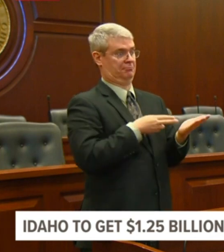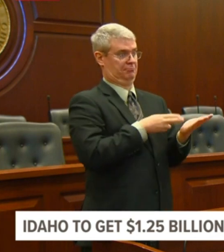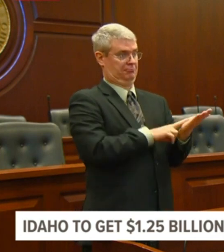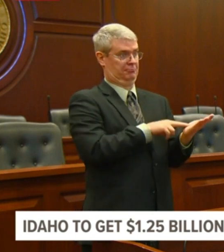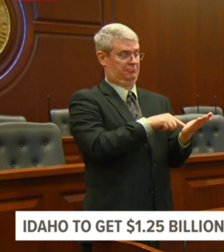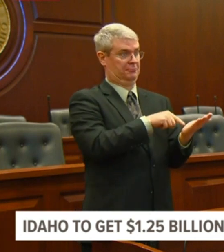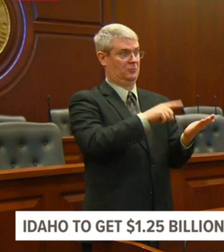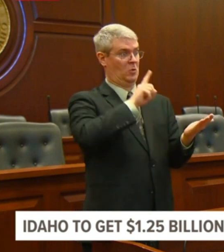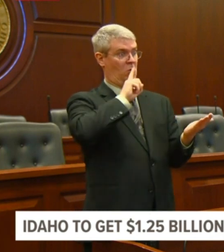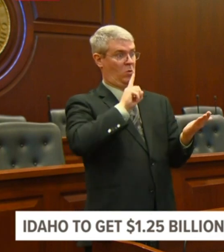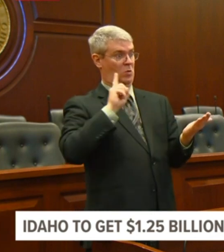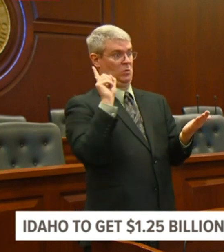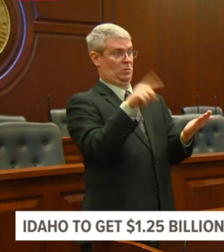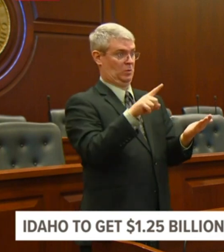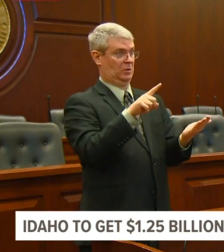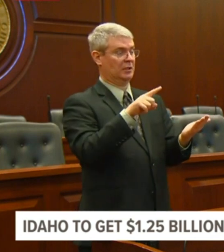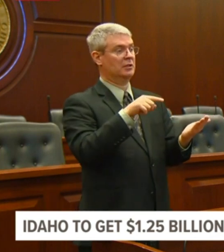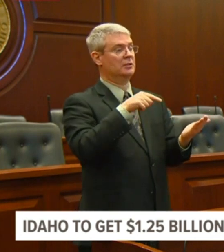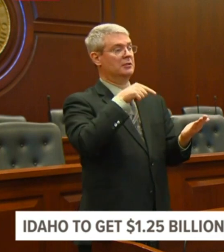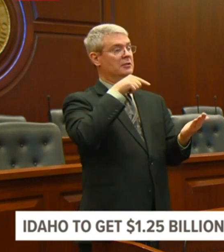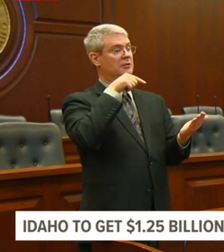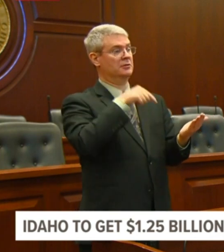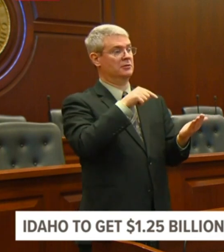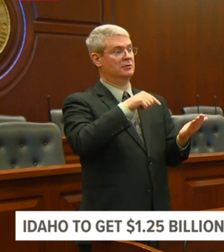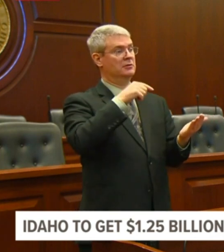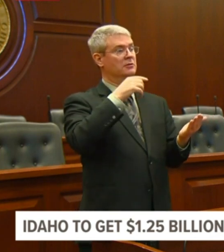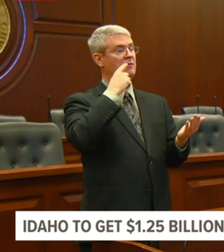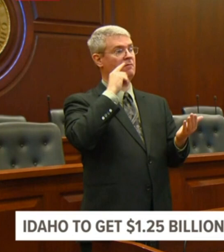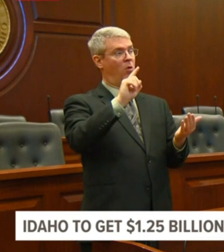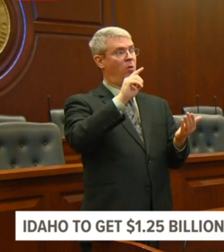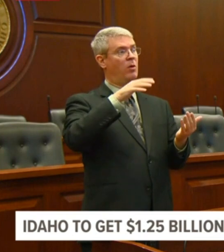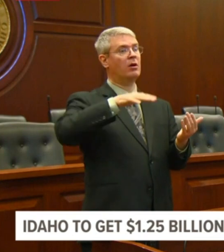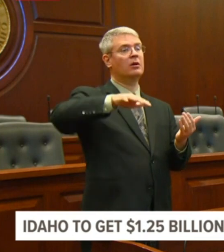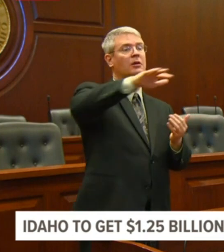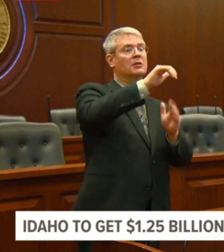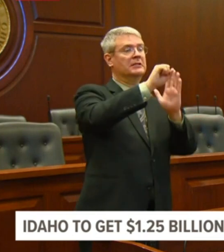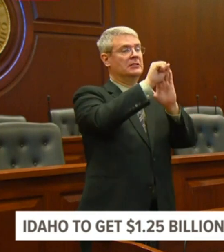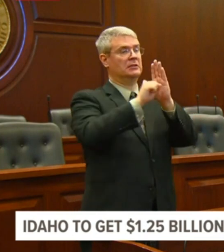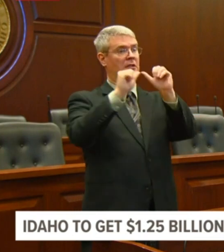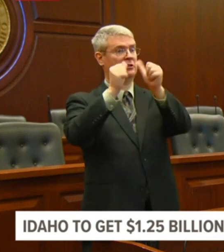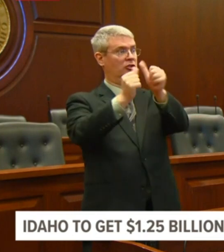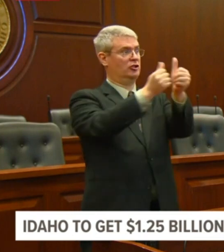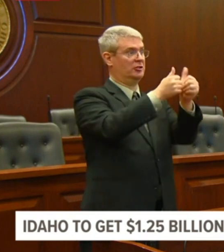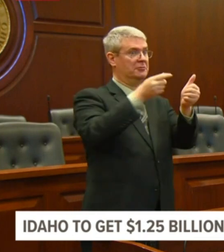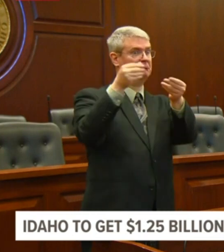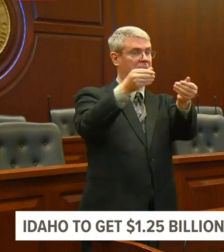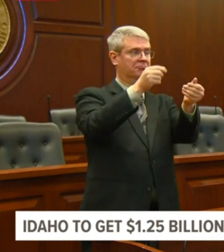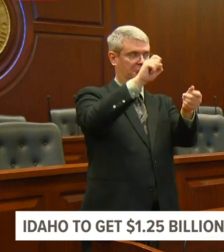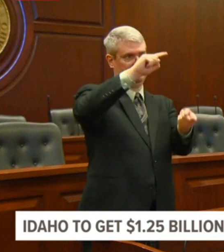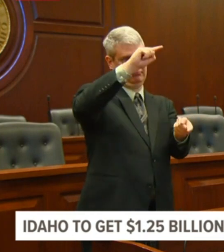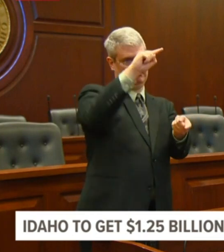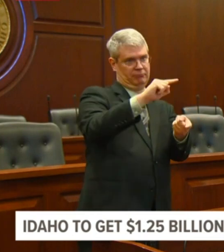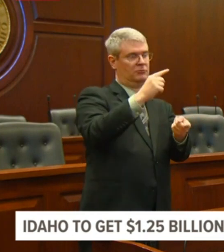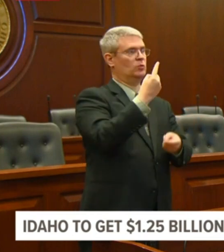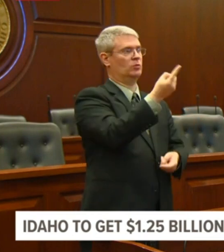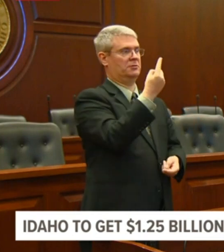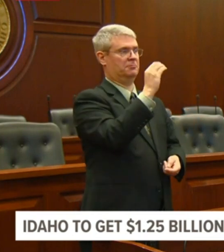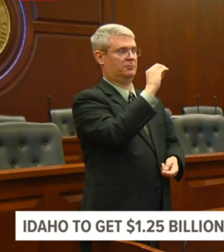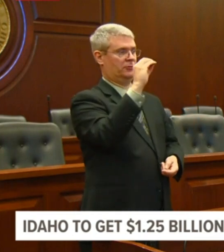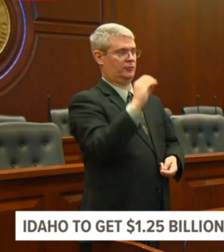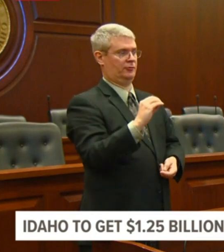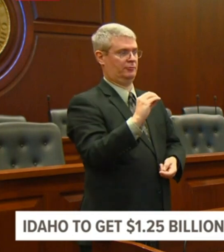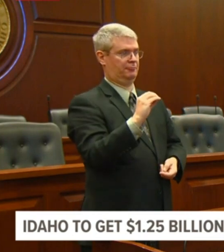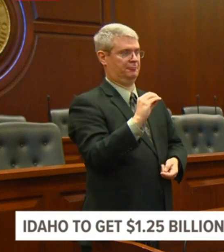1%. As we all are too aware, economic pressures are growing throughout the United States